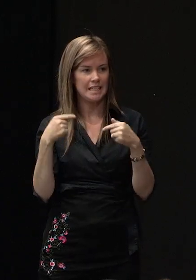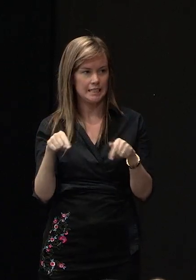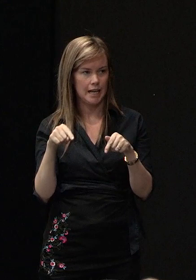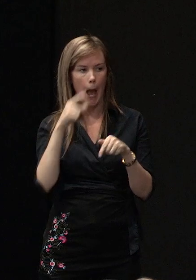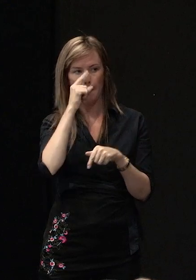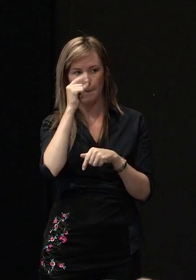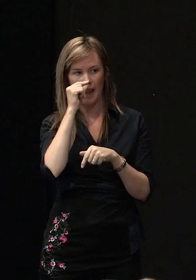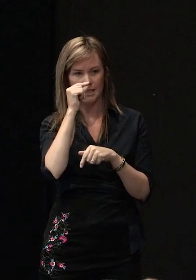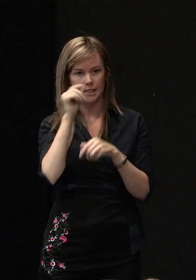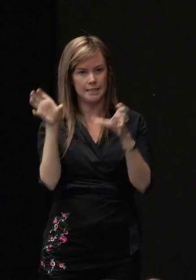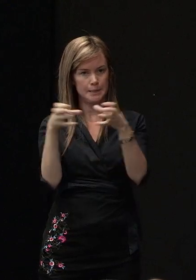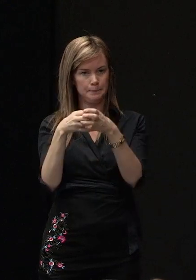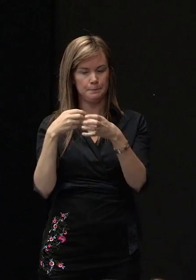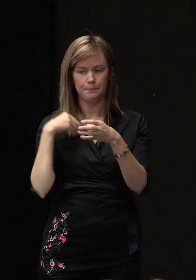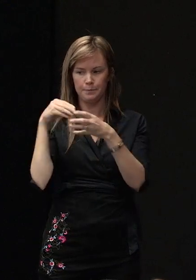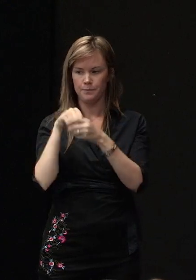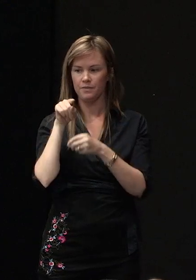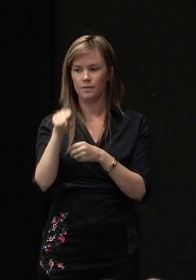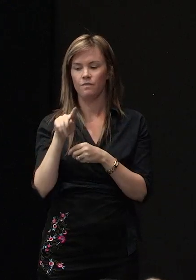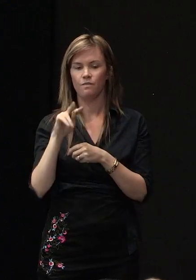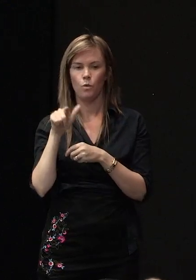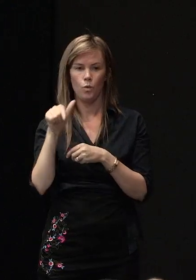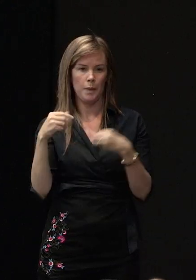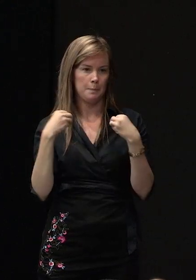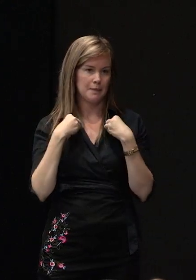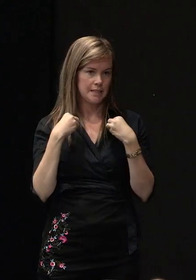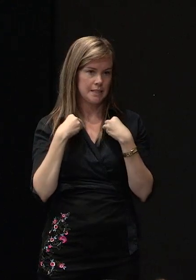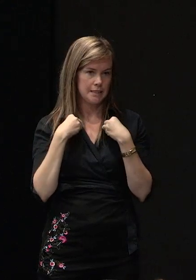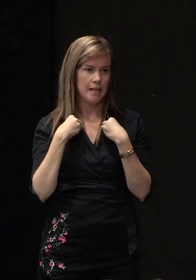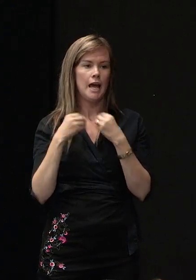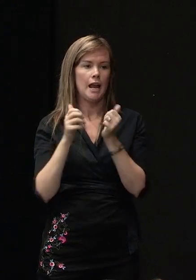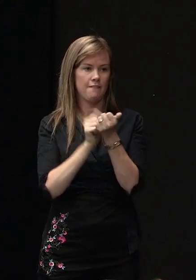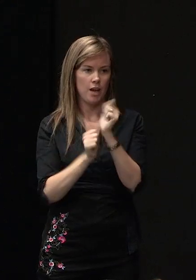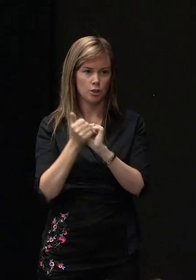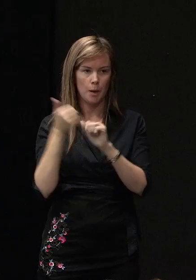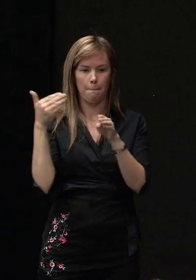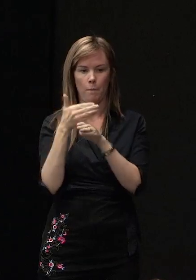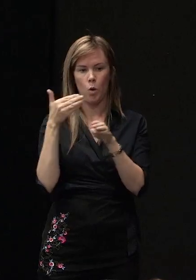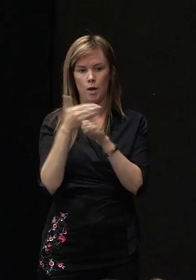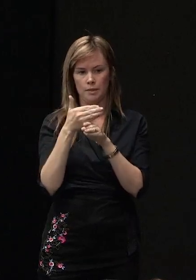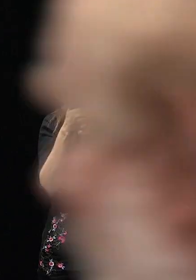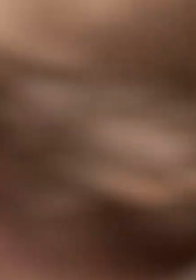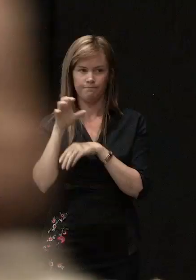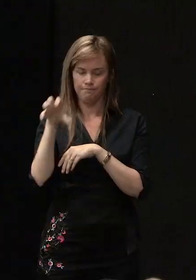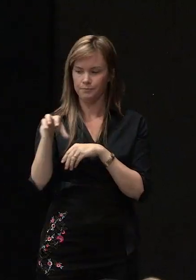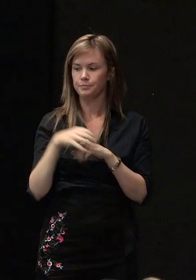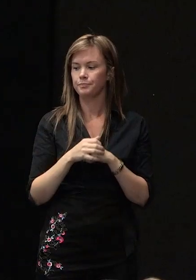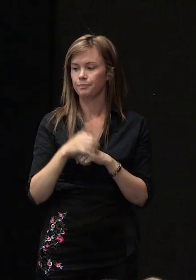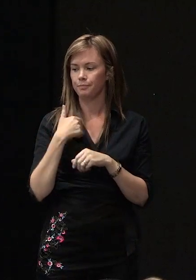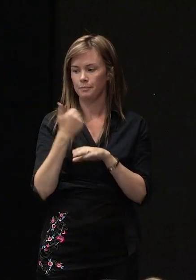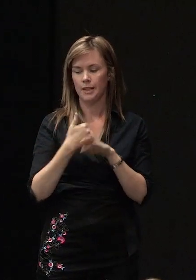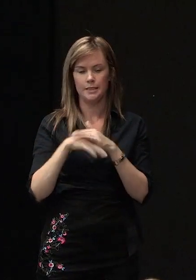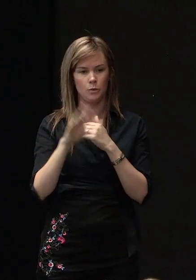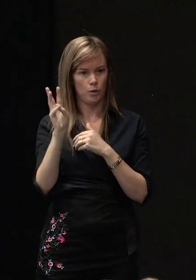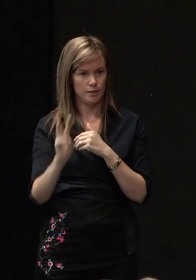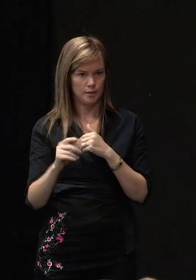the Ministry of Business Innovation and Employment. And I'm based in Wellington. I have the dubious task